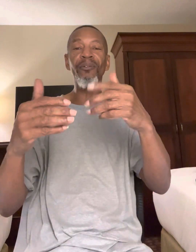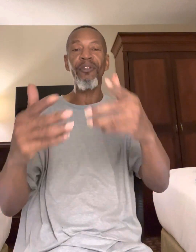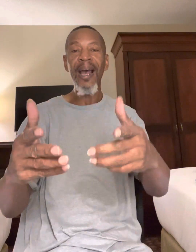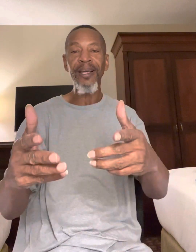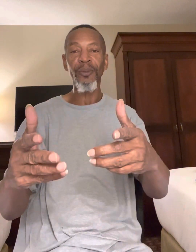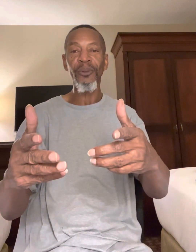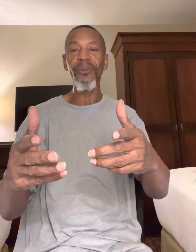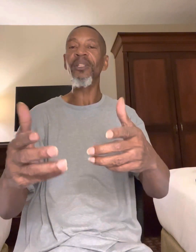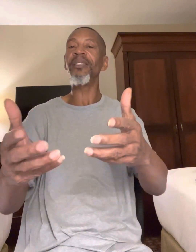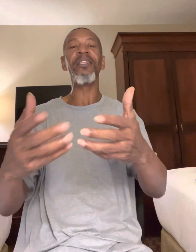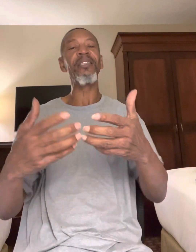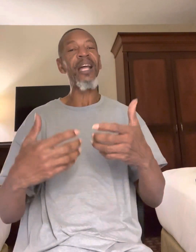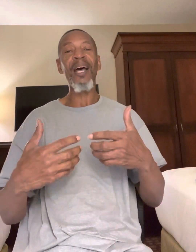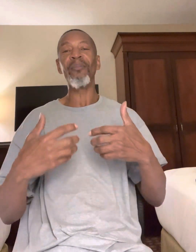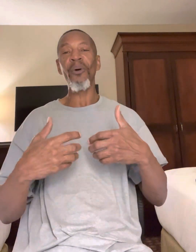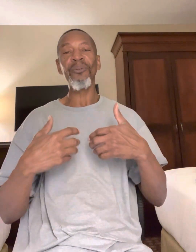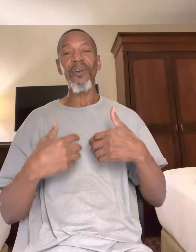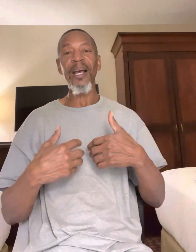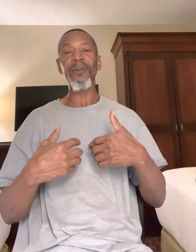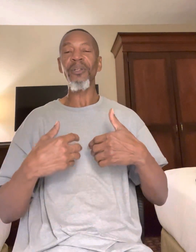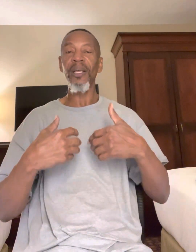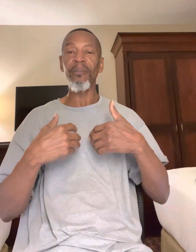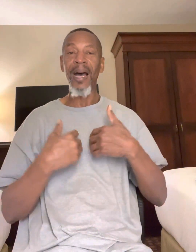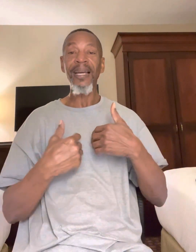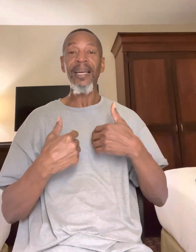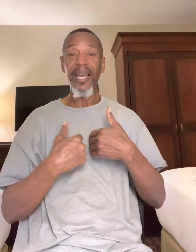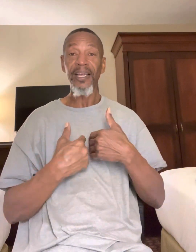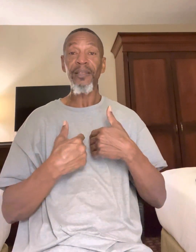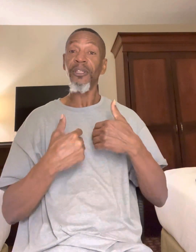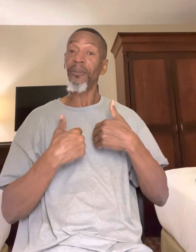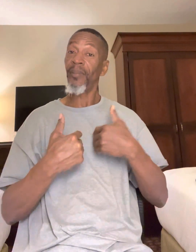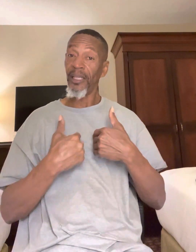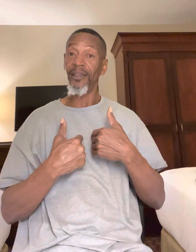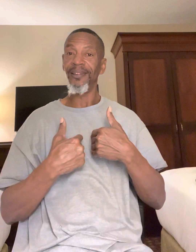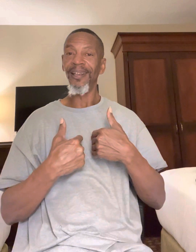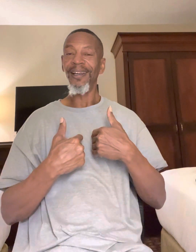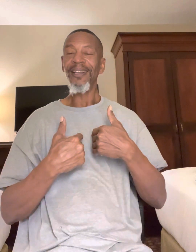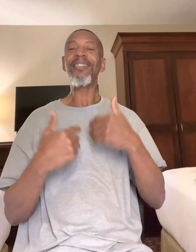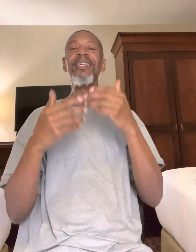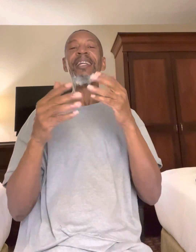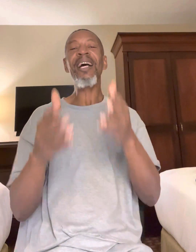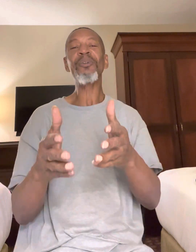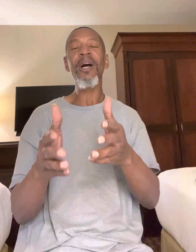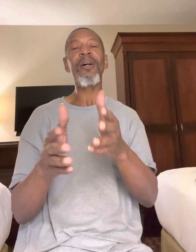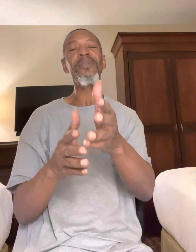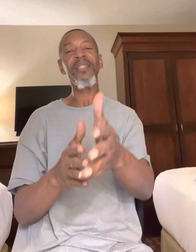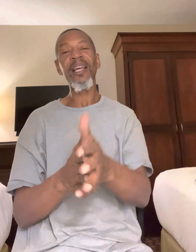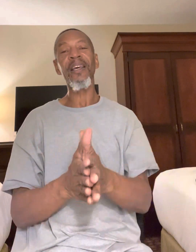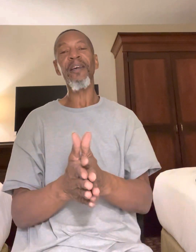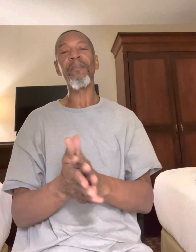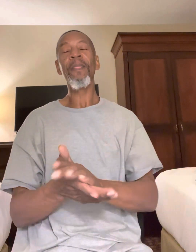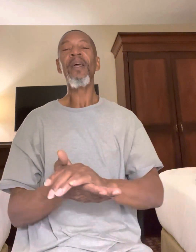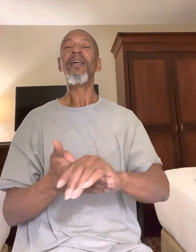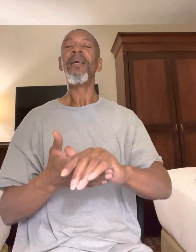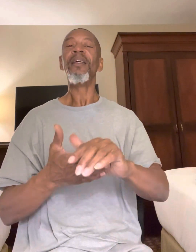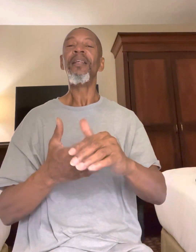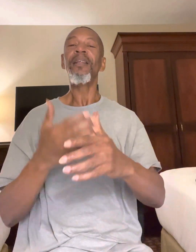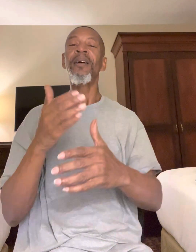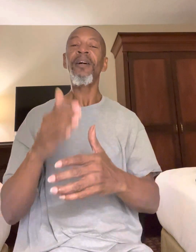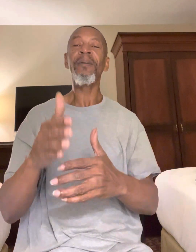valuable, because it's not more valuable than my name to me. See, that's why I'm saying, come